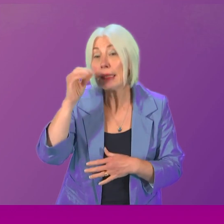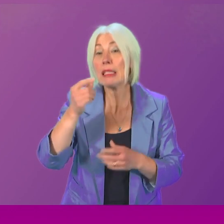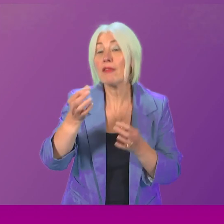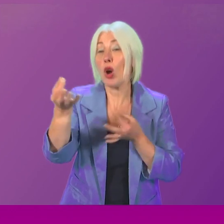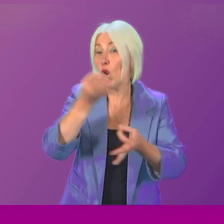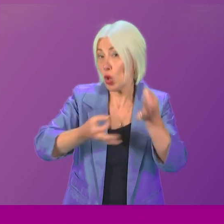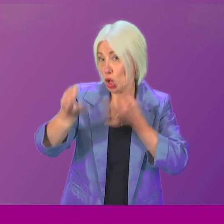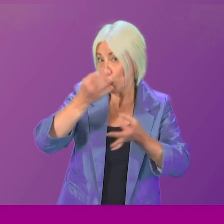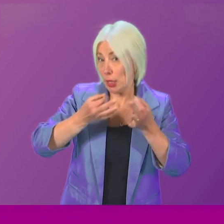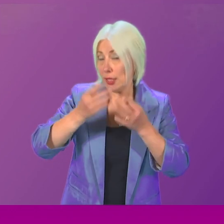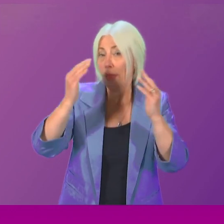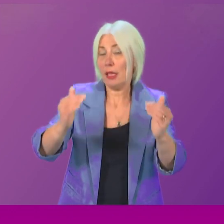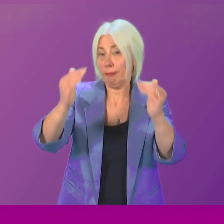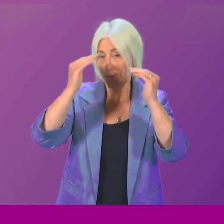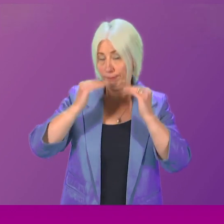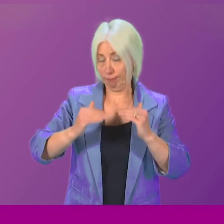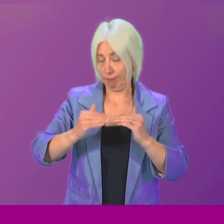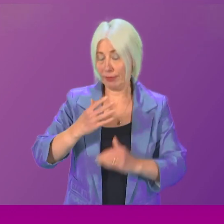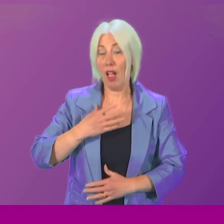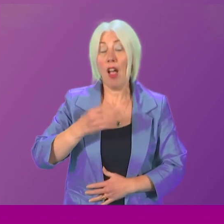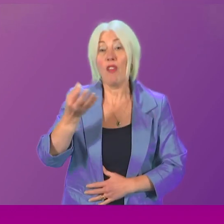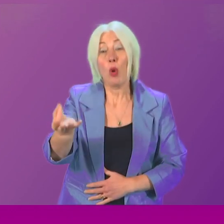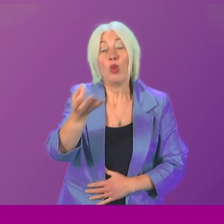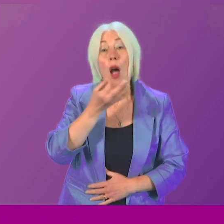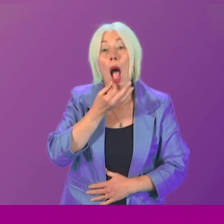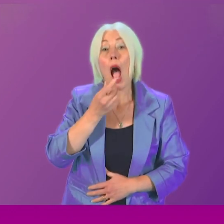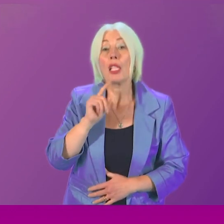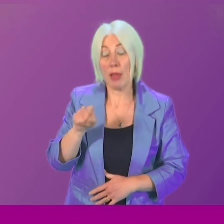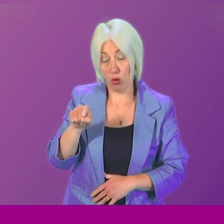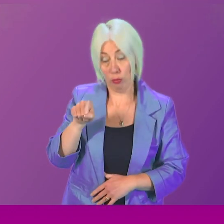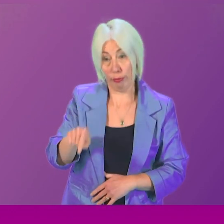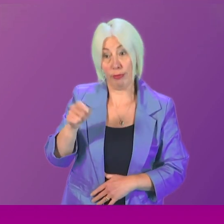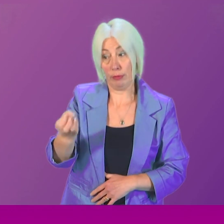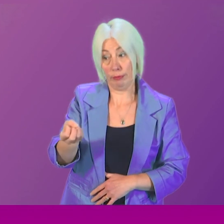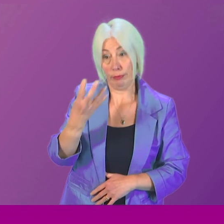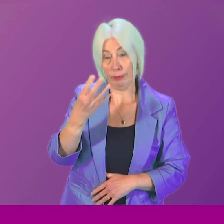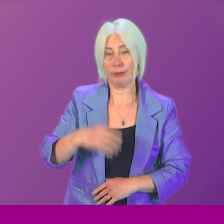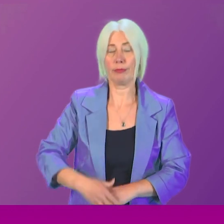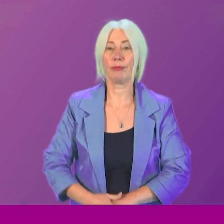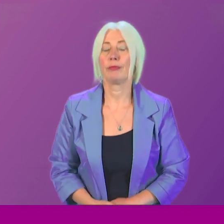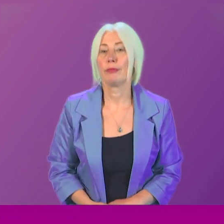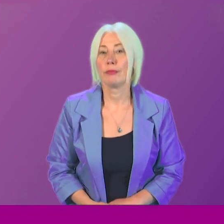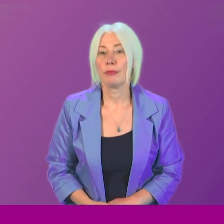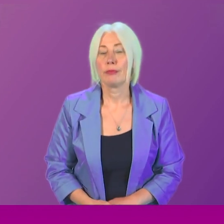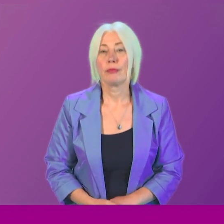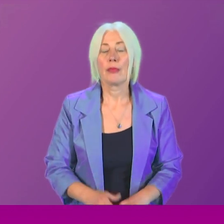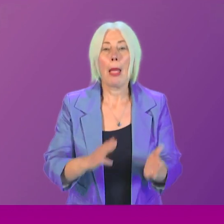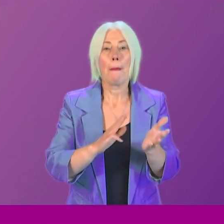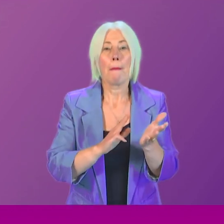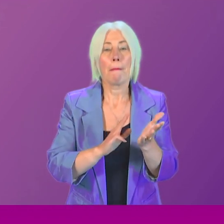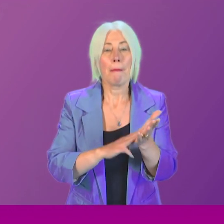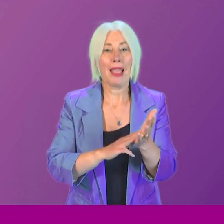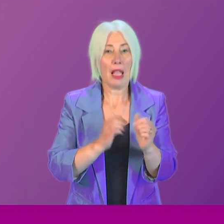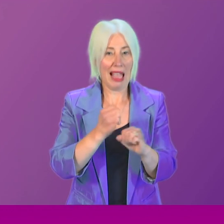move on. I would be grateful if all members who wish to ask a question were to press their request to speak buttons now. And I call Megan Gallagher.